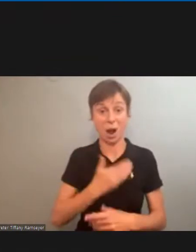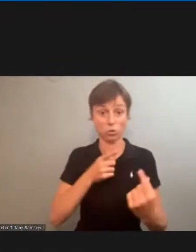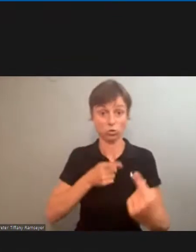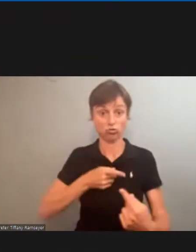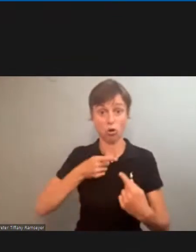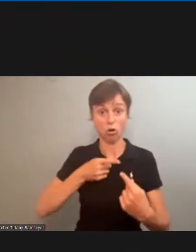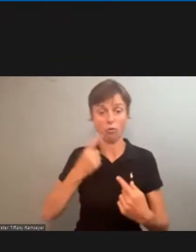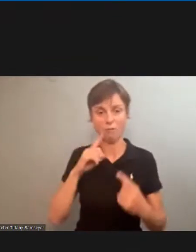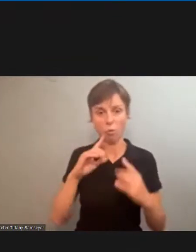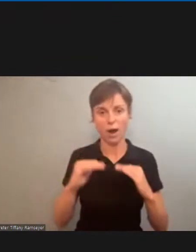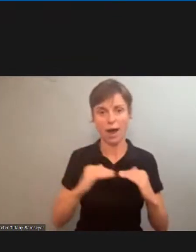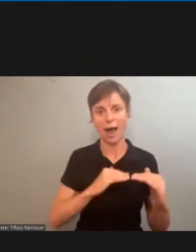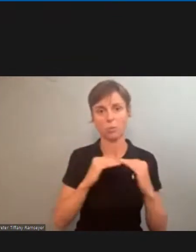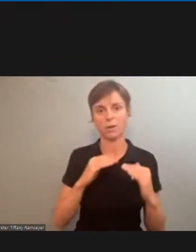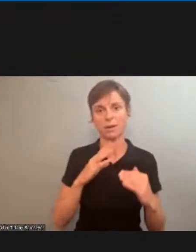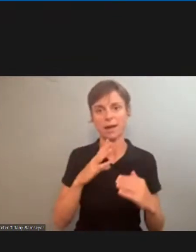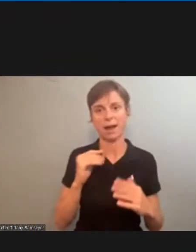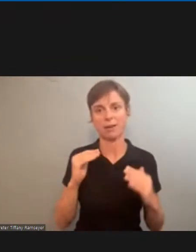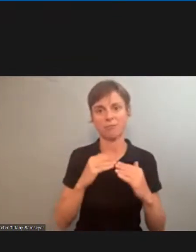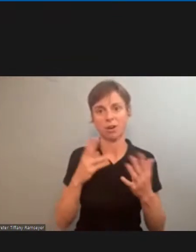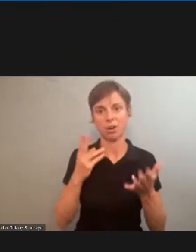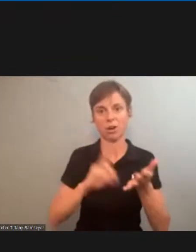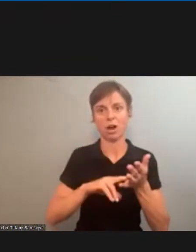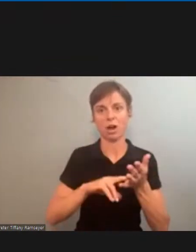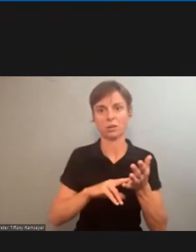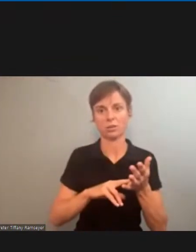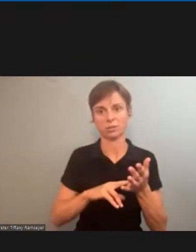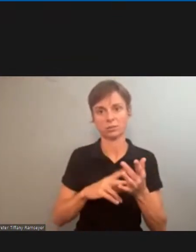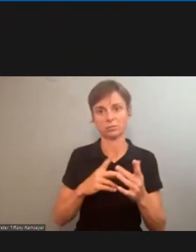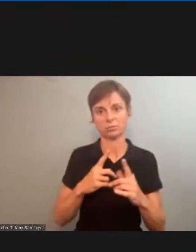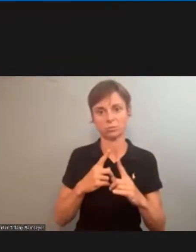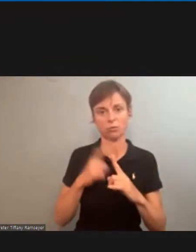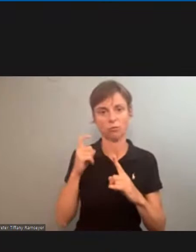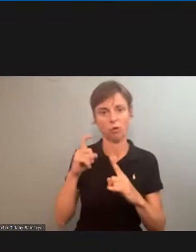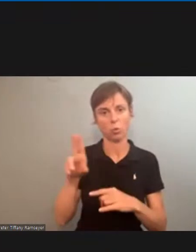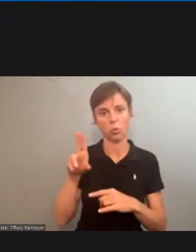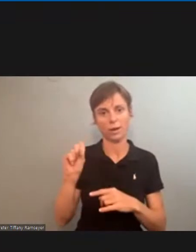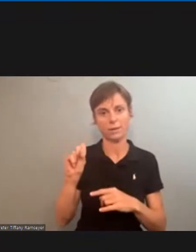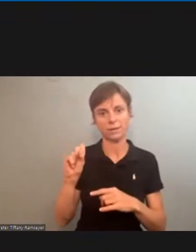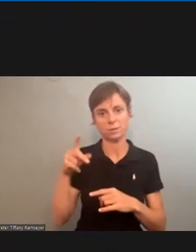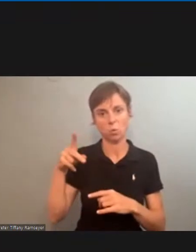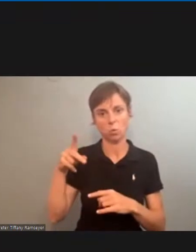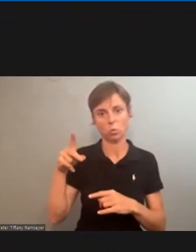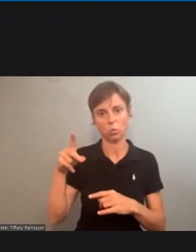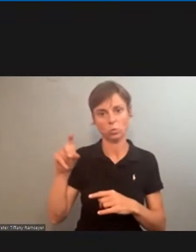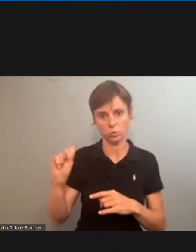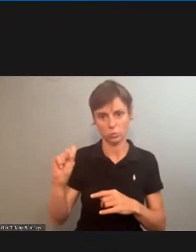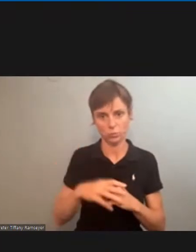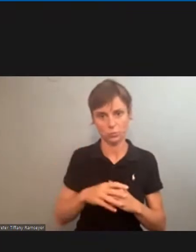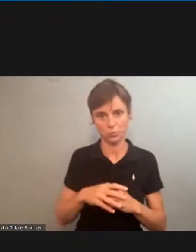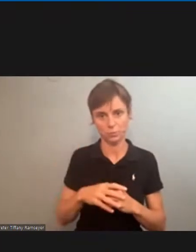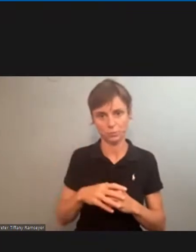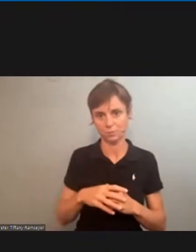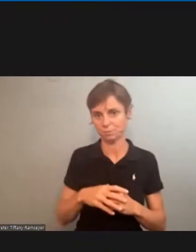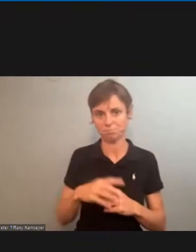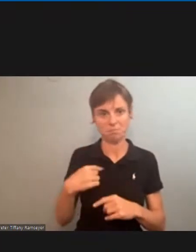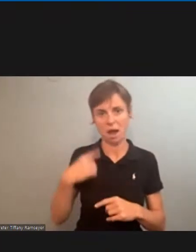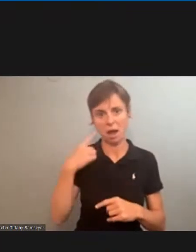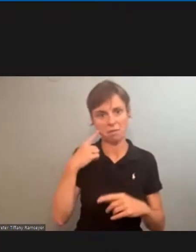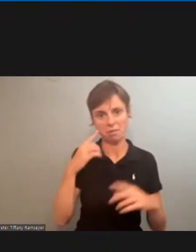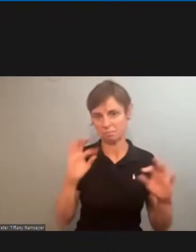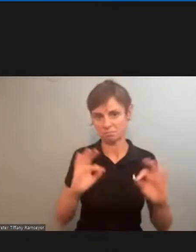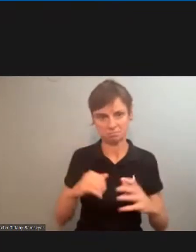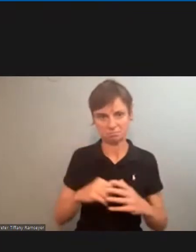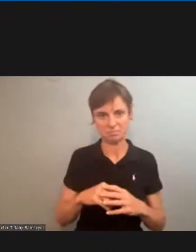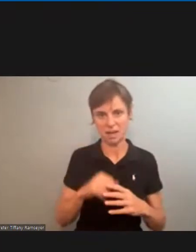for equity and fair contracts from the United States Postal Service. I don't take this lightly,